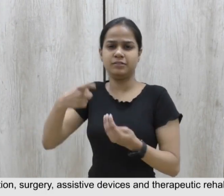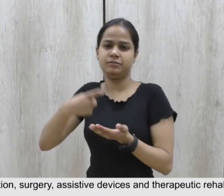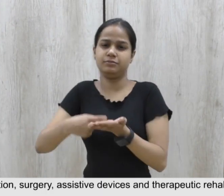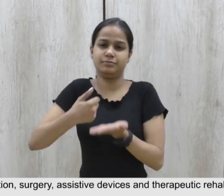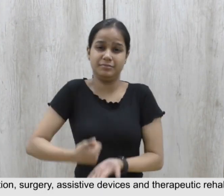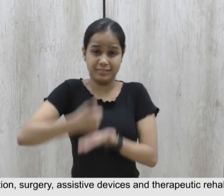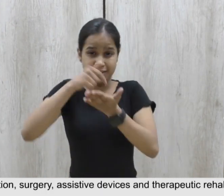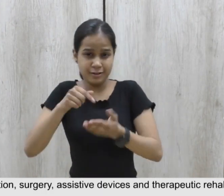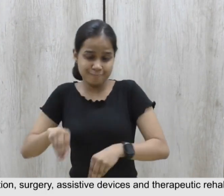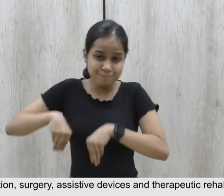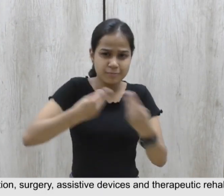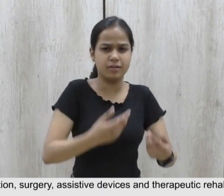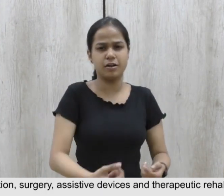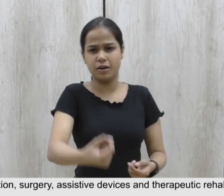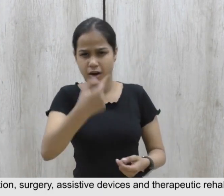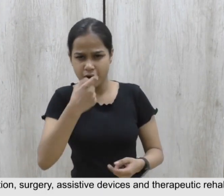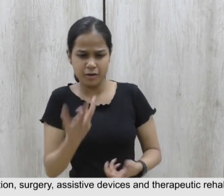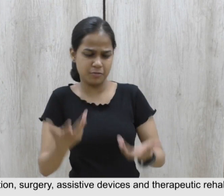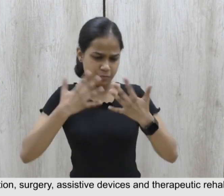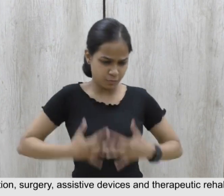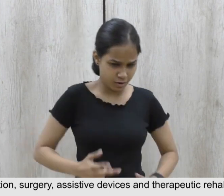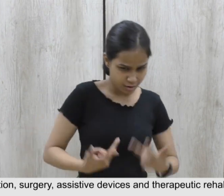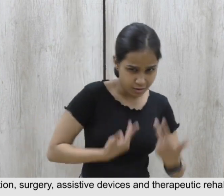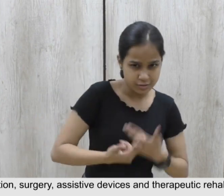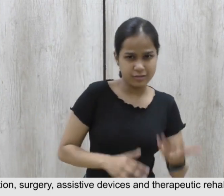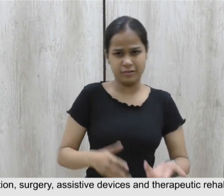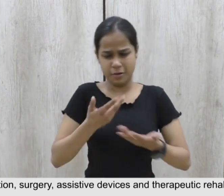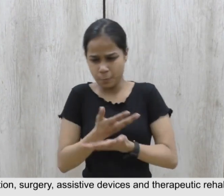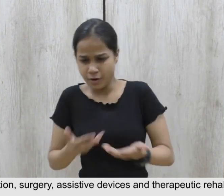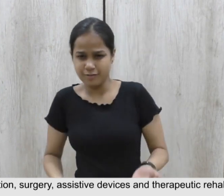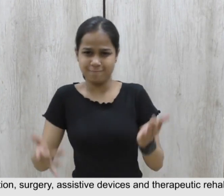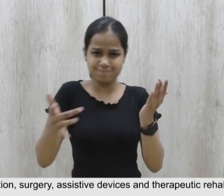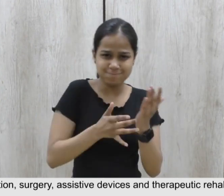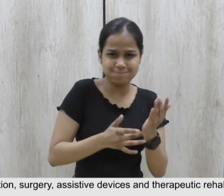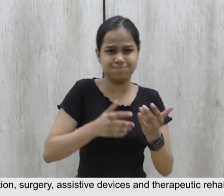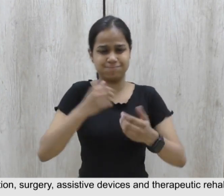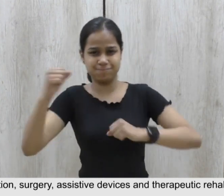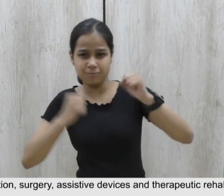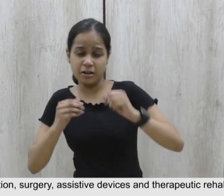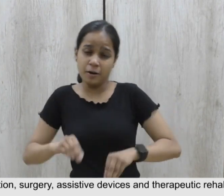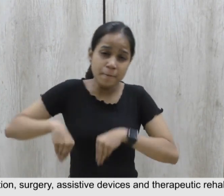surgery, assistive devices, and therapeutic rehabilitation.